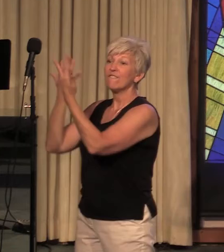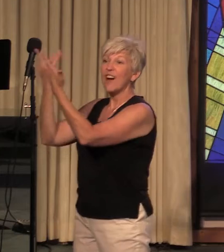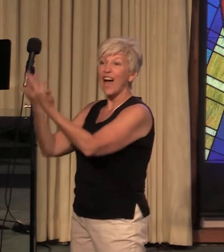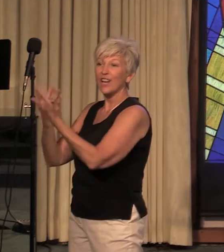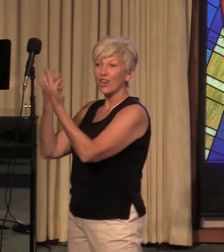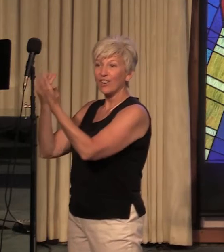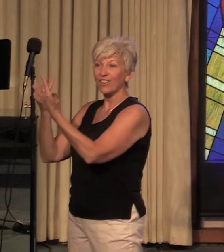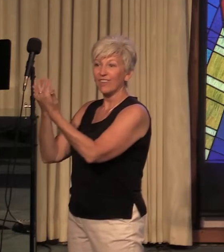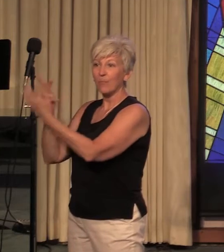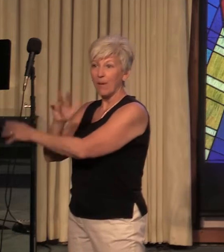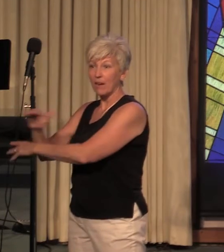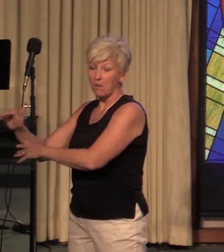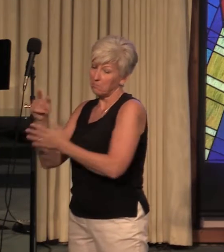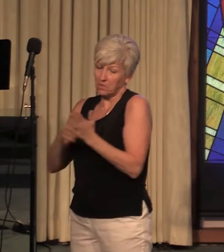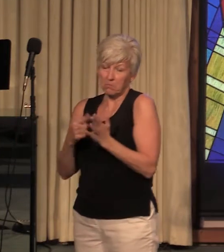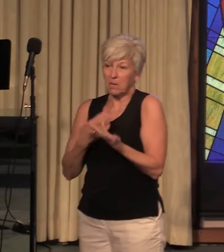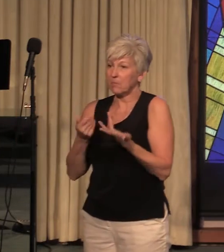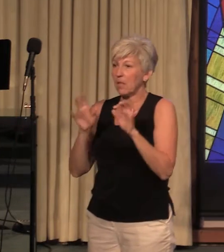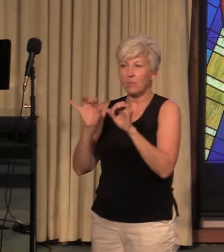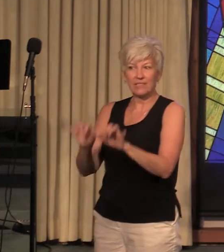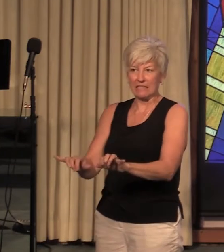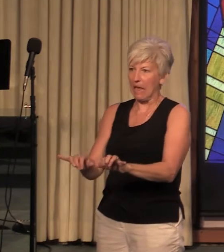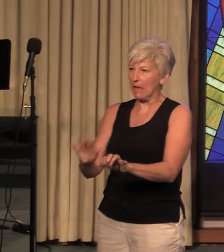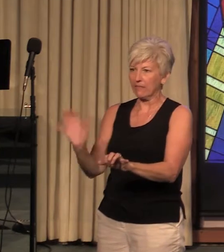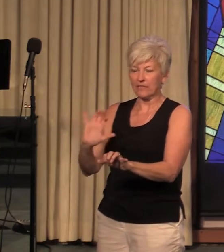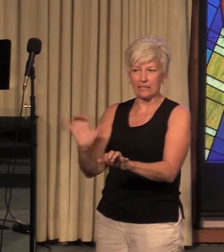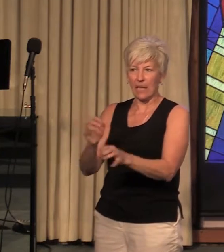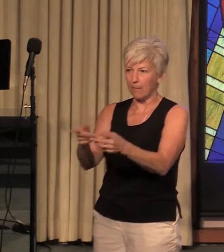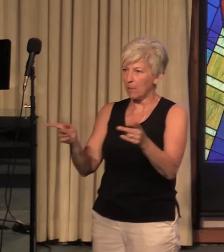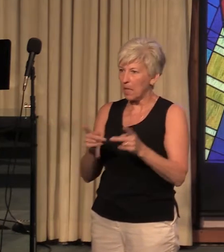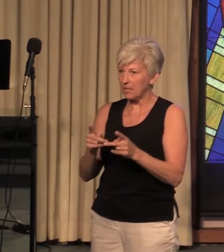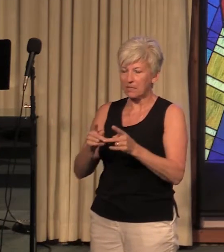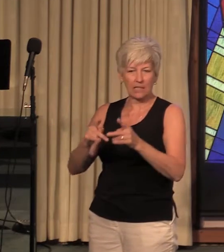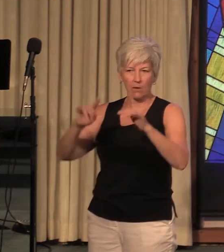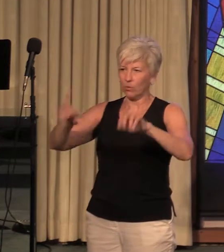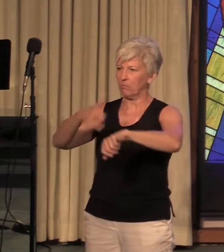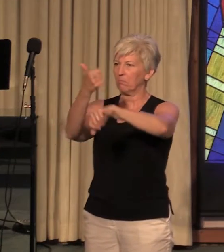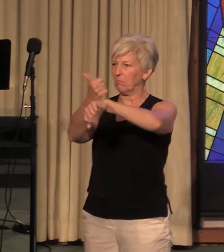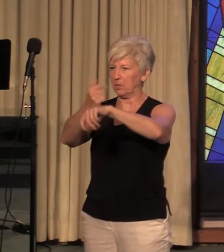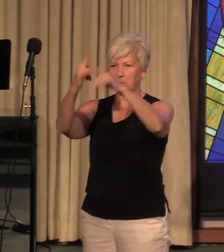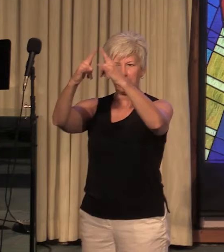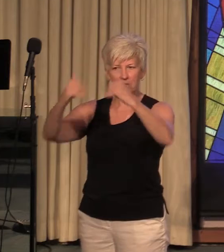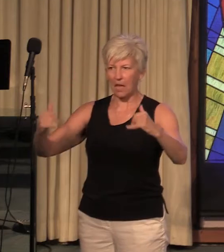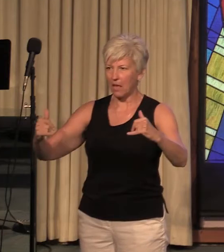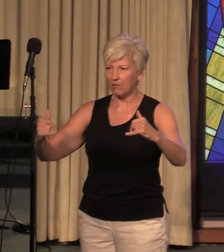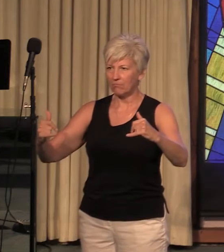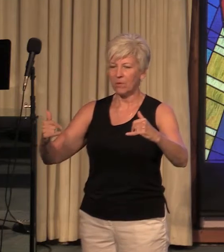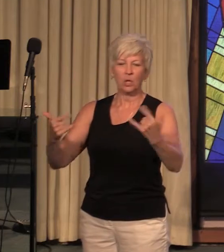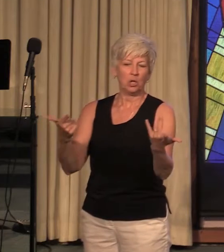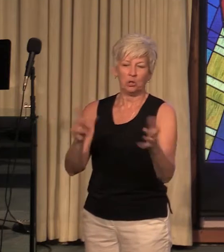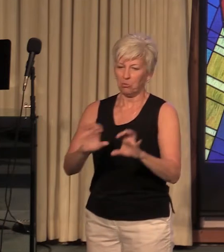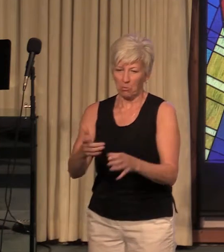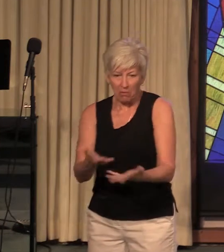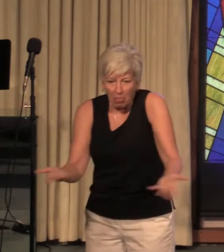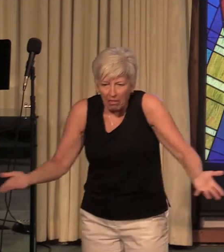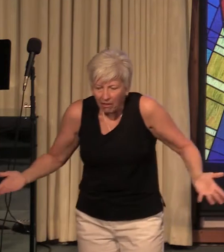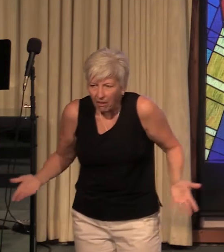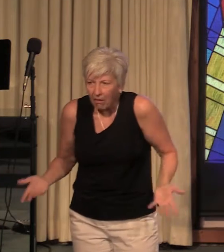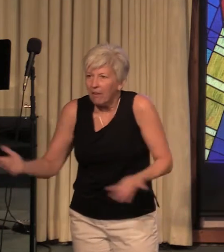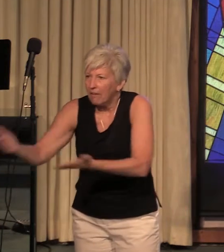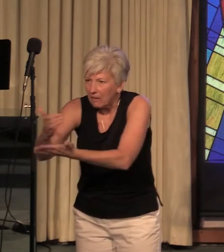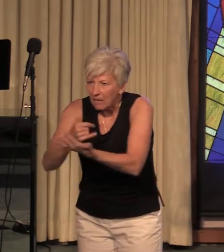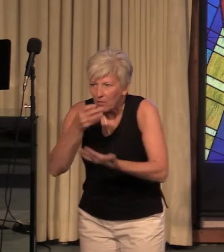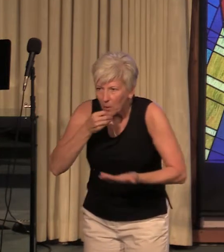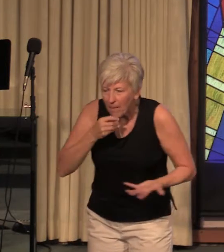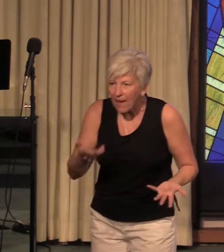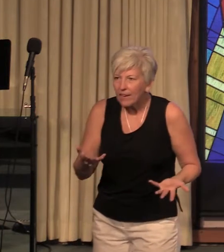stayed in the same place. They would pitch their tents, do their thing, collect their manna, and